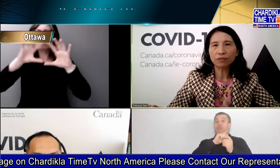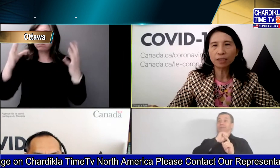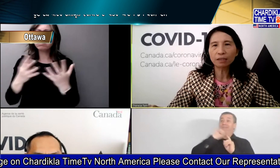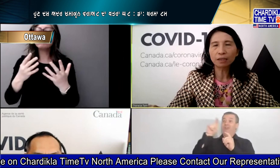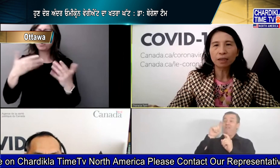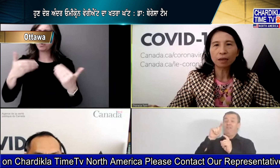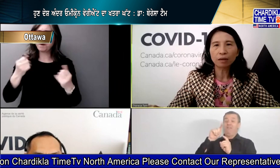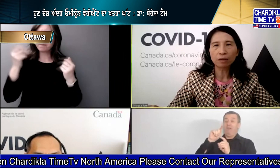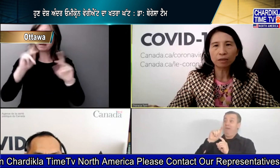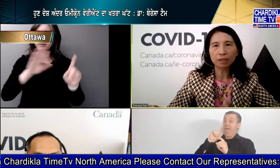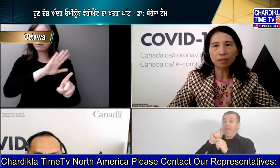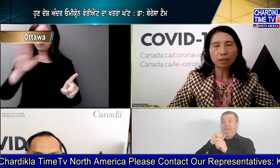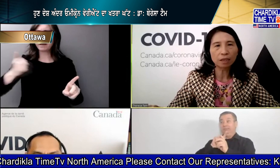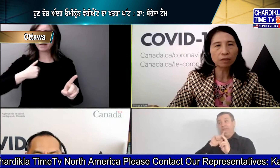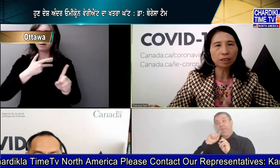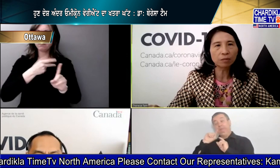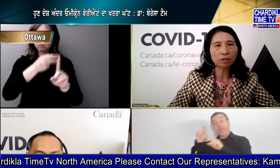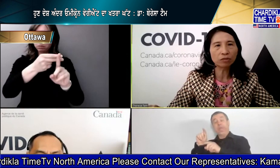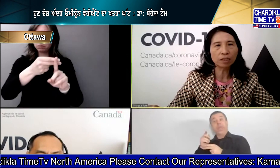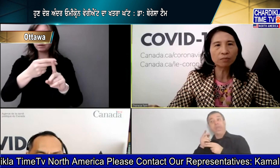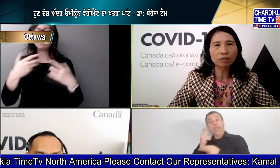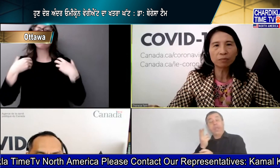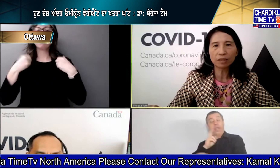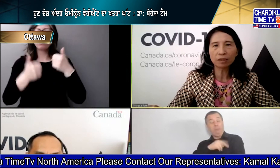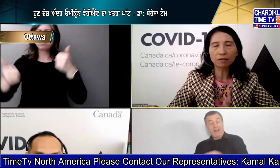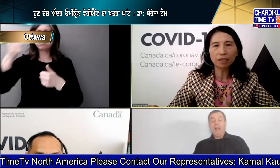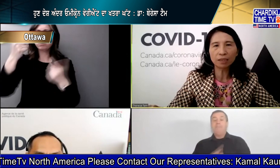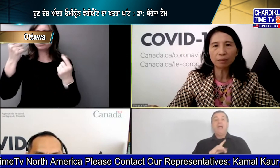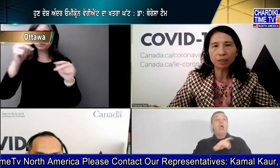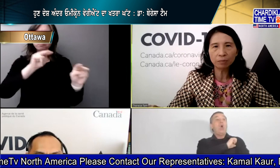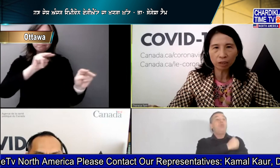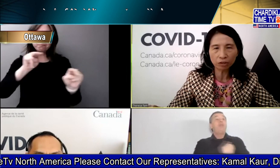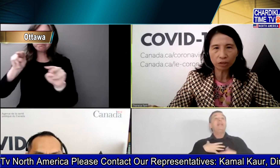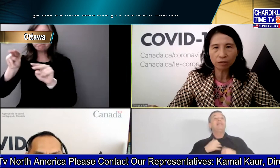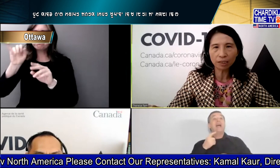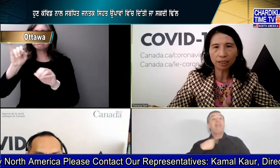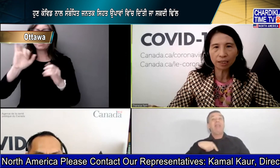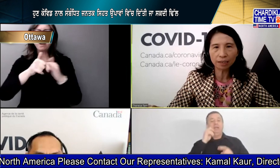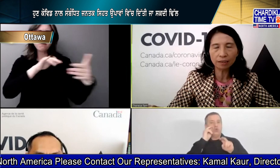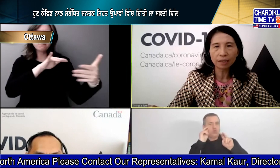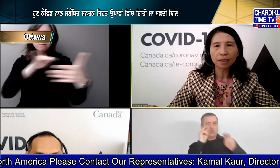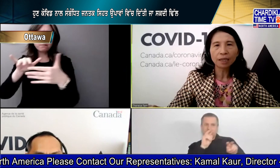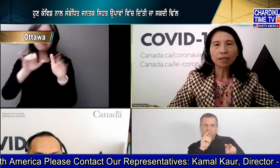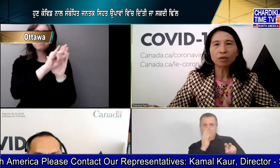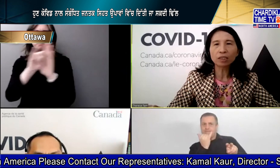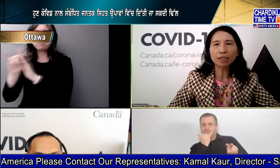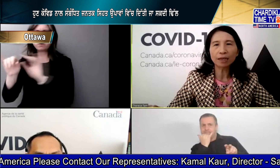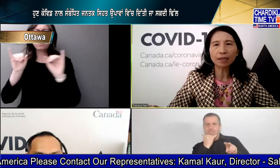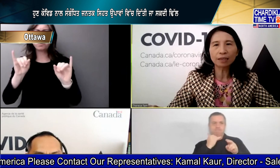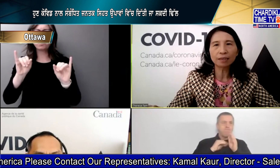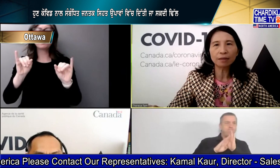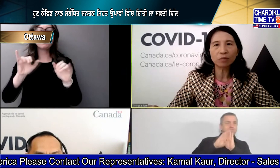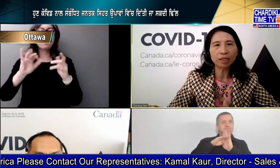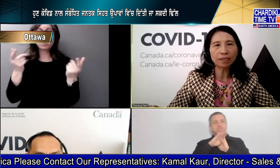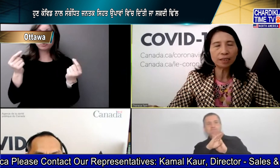vaccination rates health authorities are closely monitoring improvements of these epidemiological indicators in order to